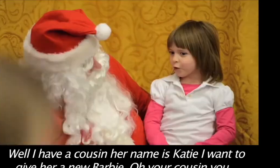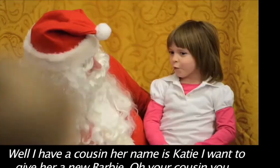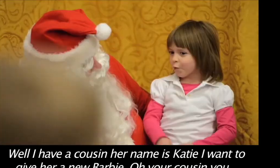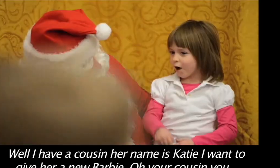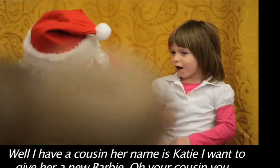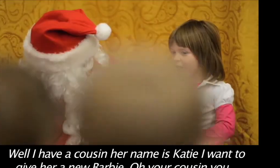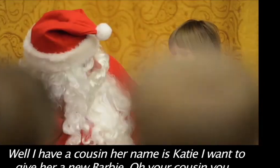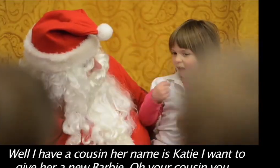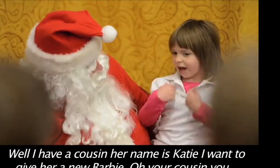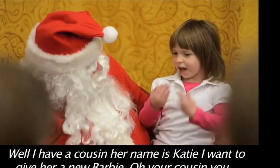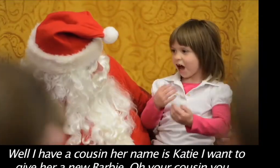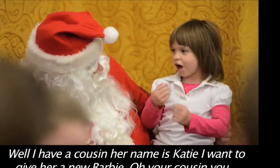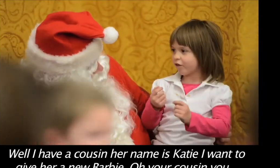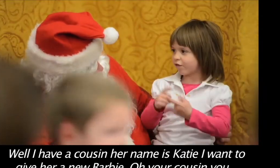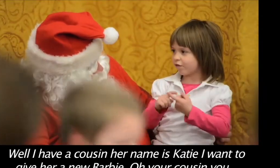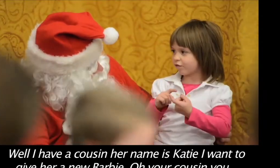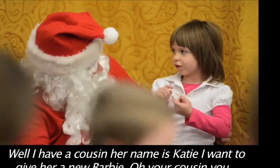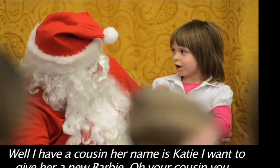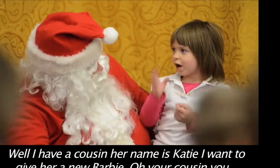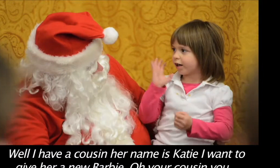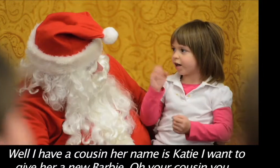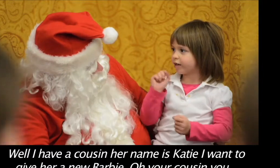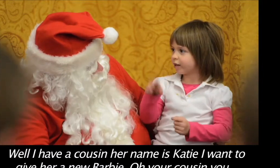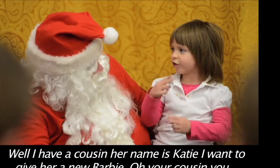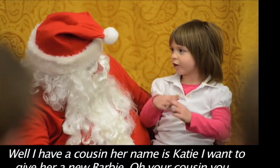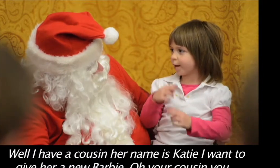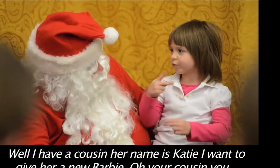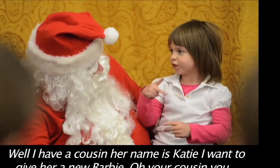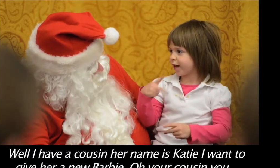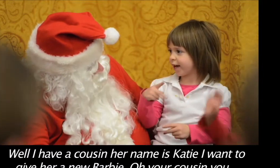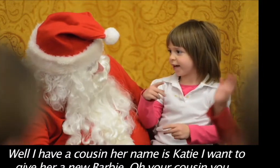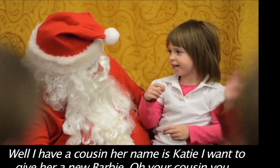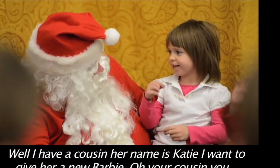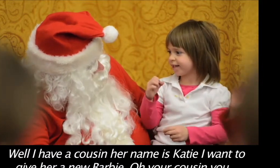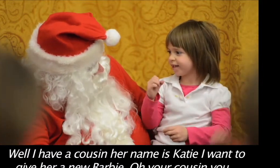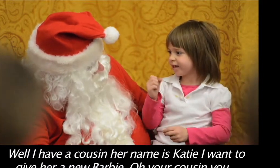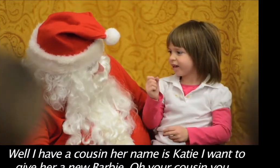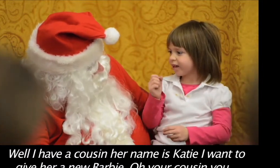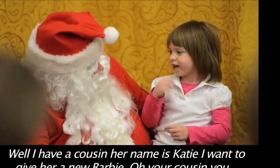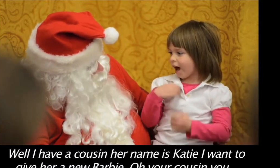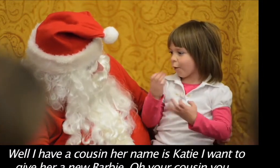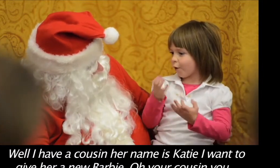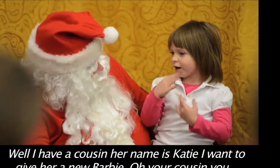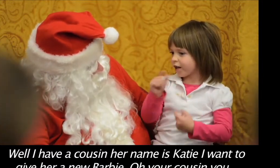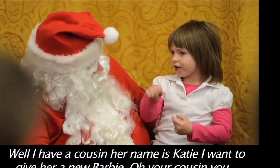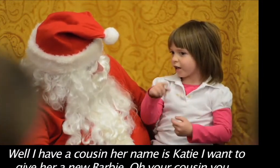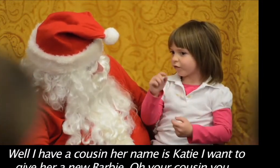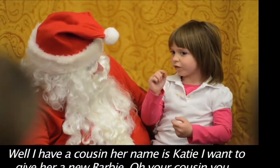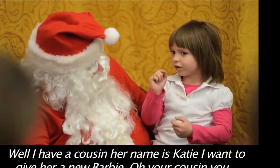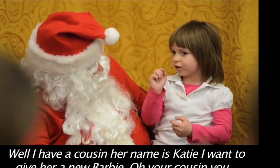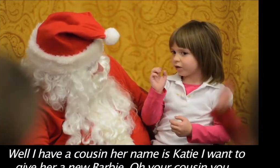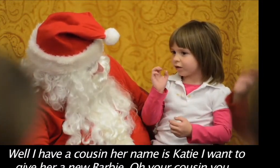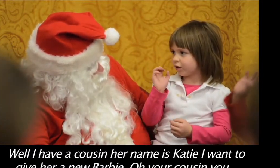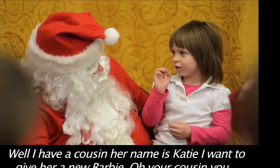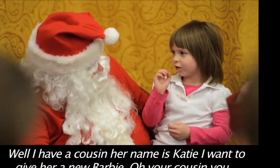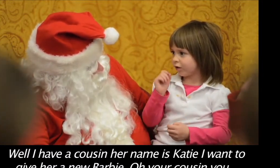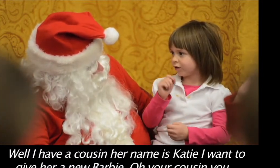Well, I have a cousin, her name's Katie. I want to give her